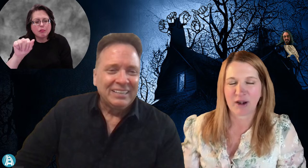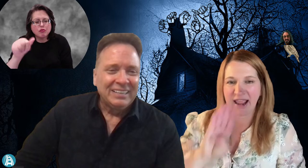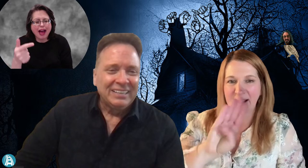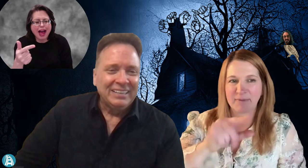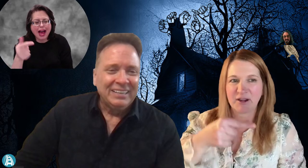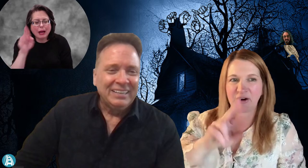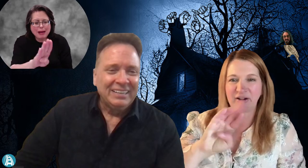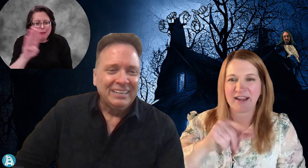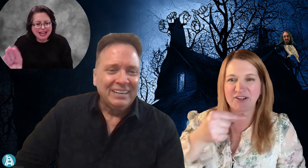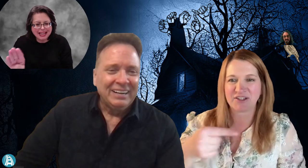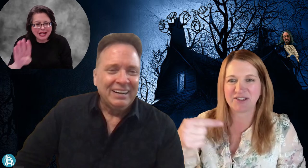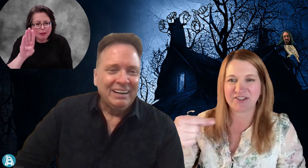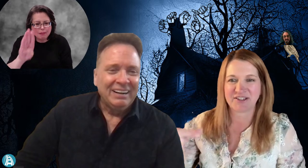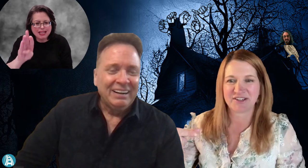Bragg. B-R-A-G-G.